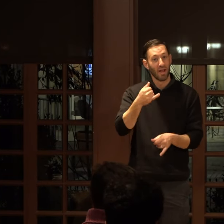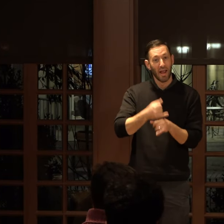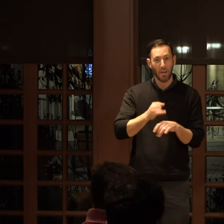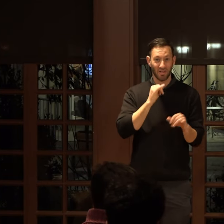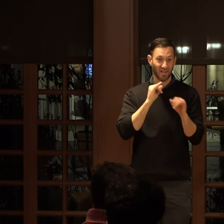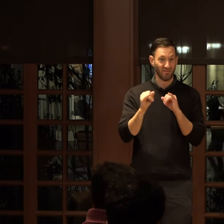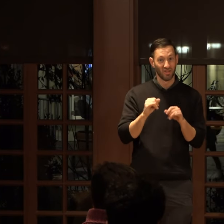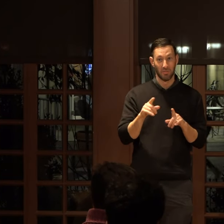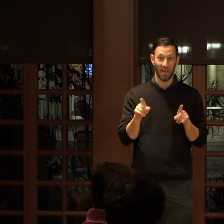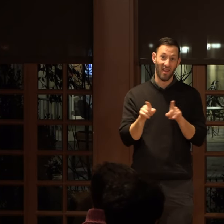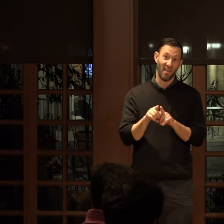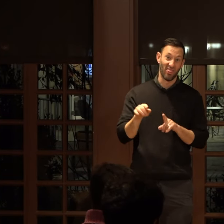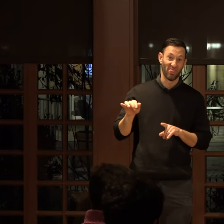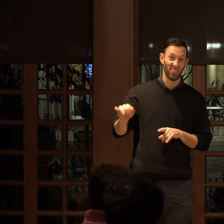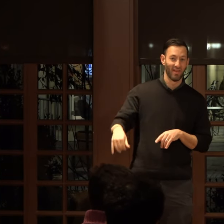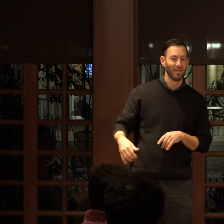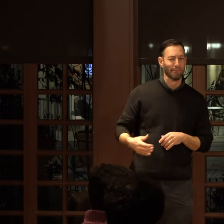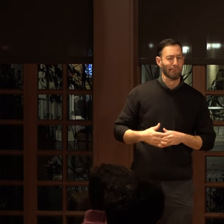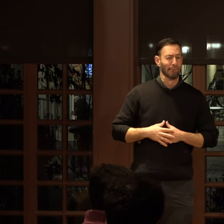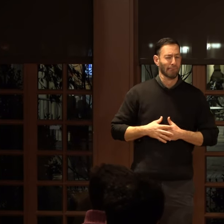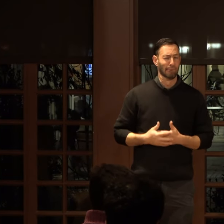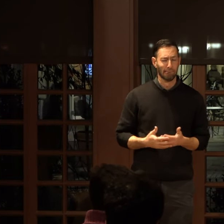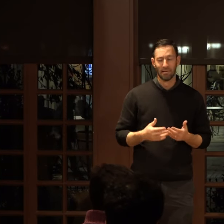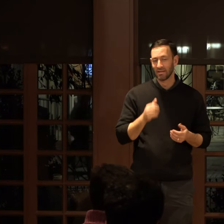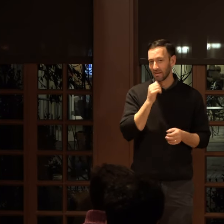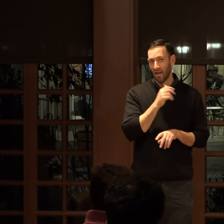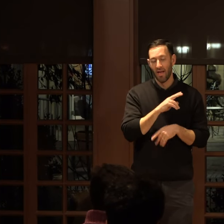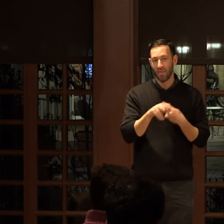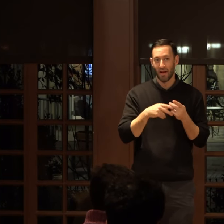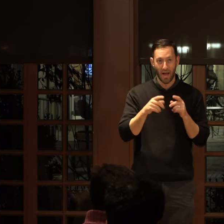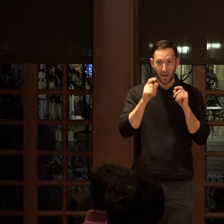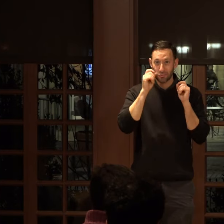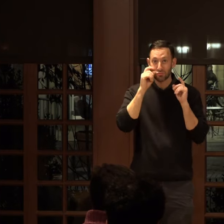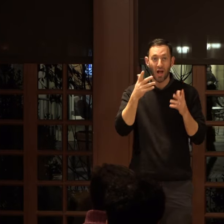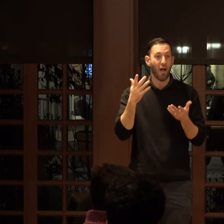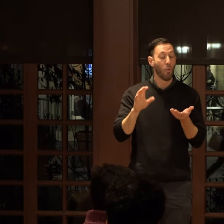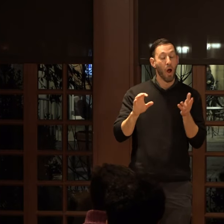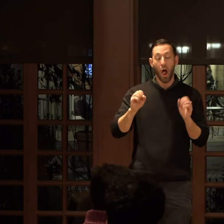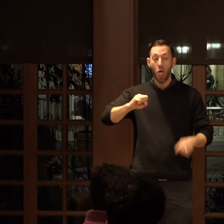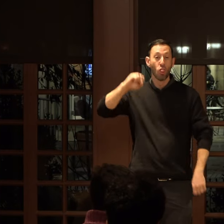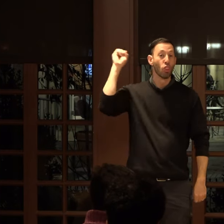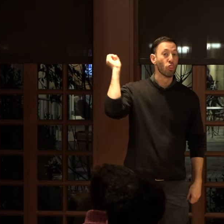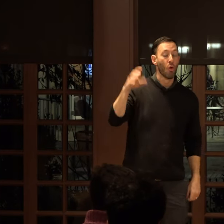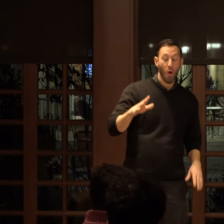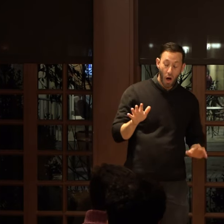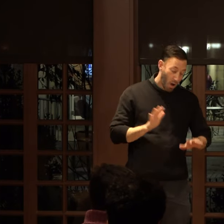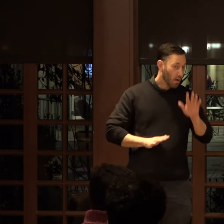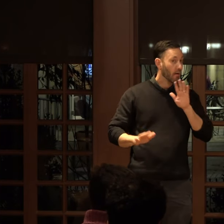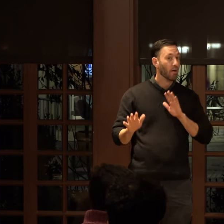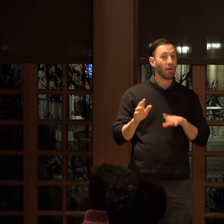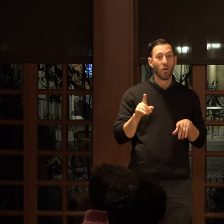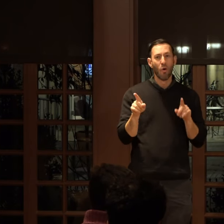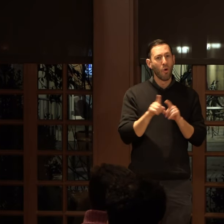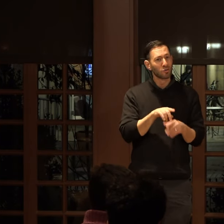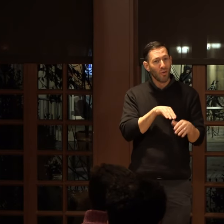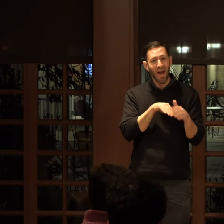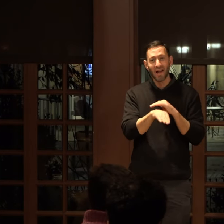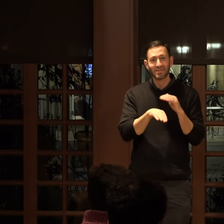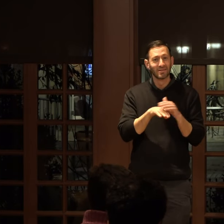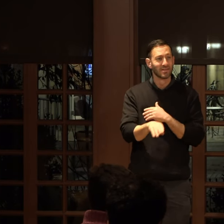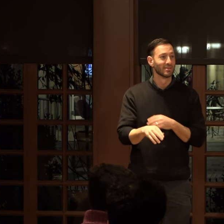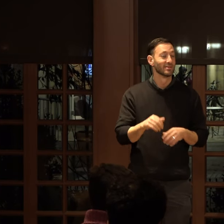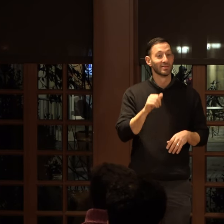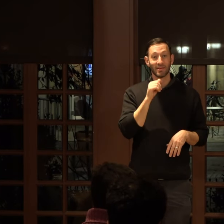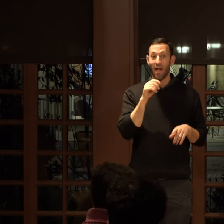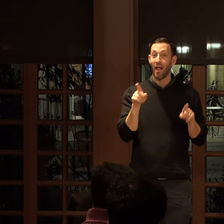like be this kid, um, it's not the kind of surprise you want to like toss at somebody. And then also because of access, right? It's